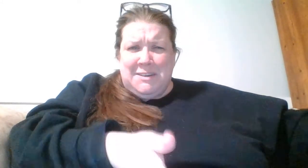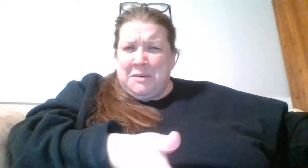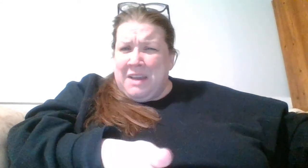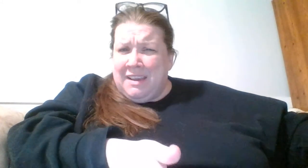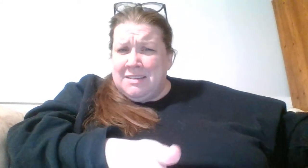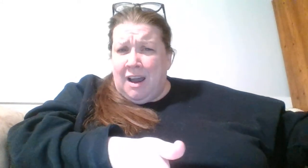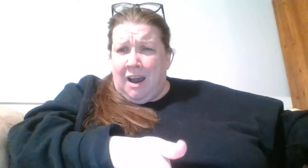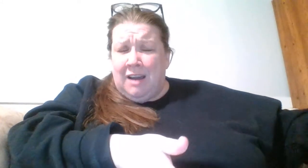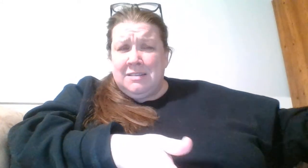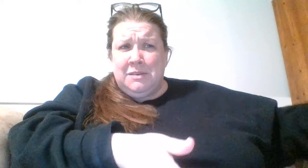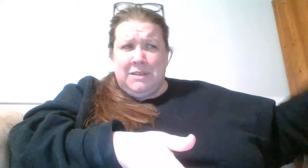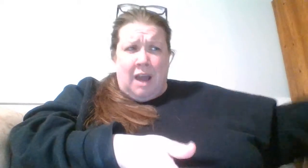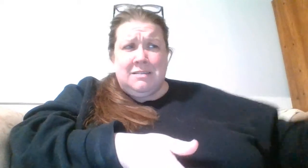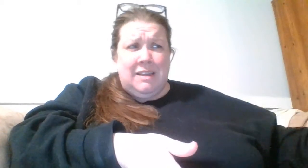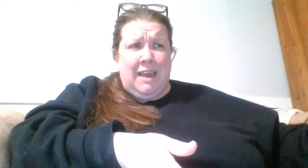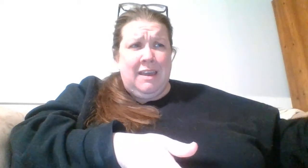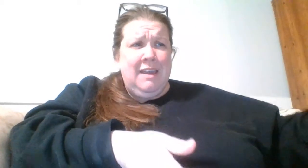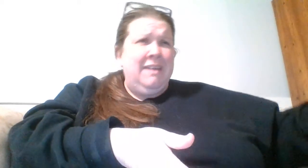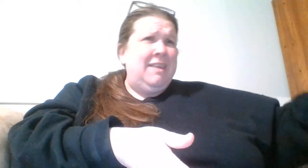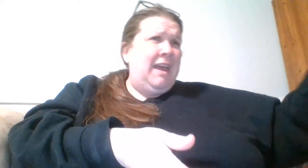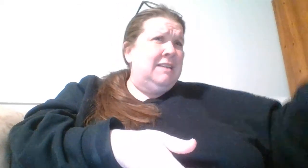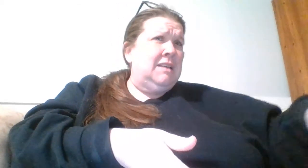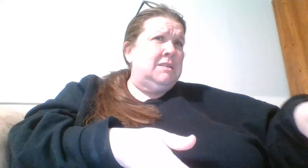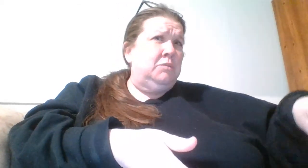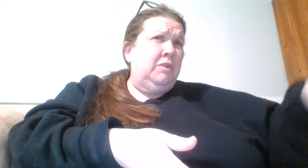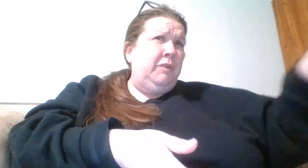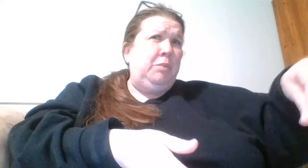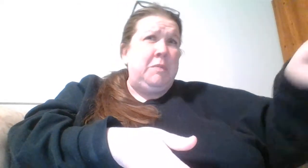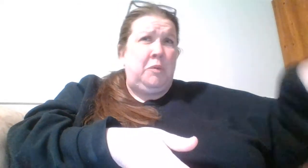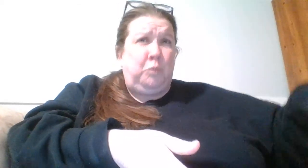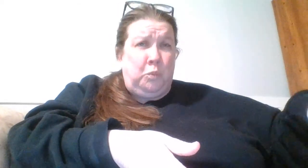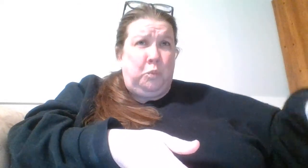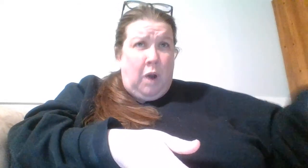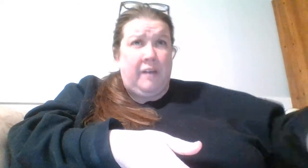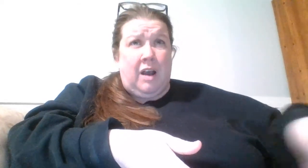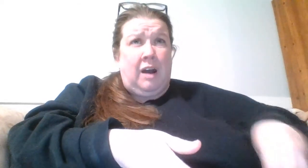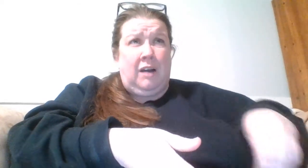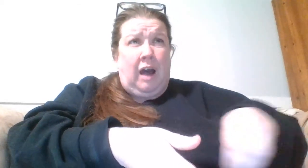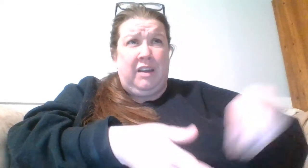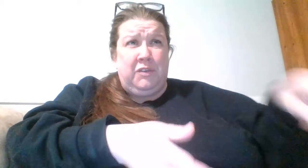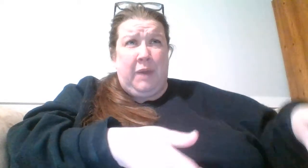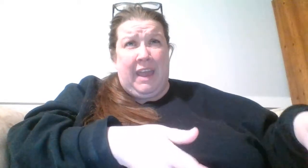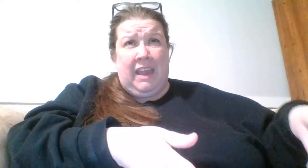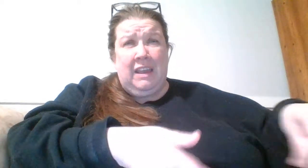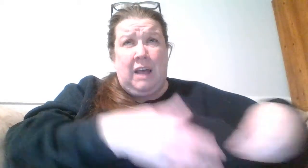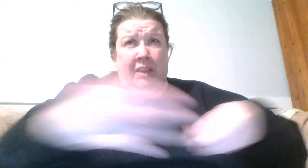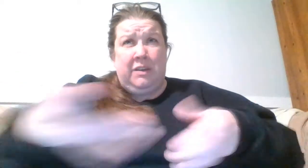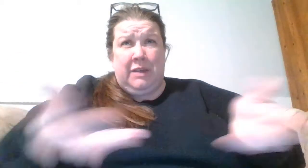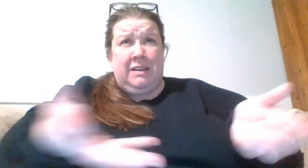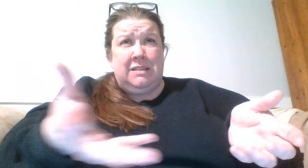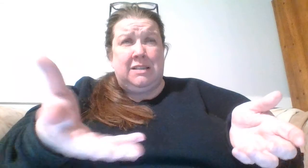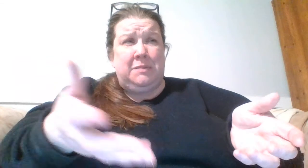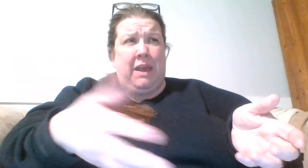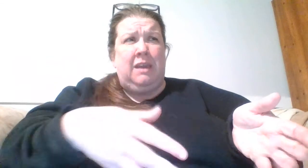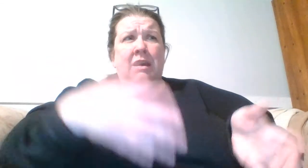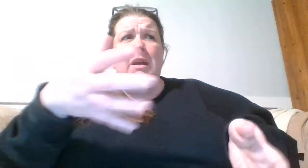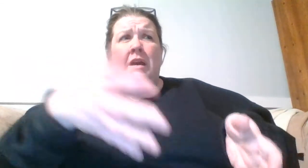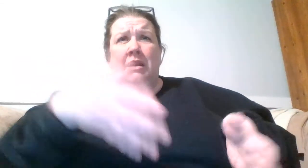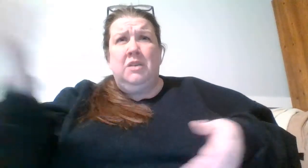No, hay talks. So, he talks to the hay. And the hay says, well, if you bring me water, I'll give you hay. I'll let you take some hay. And then you